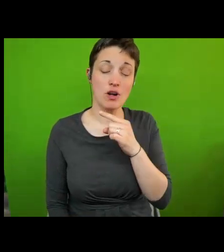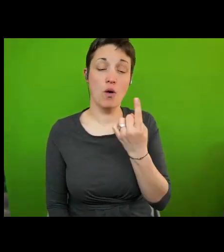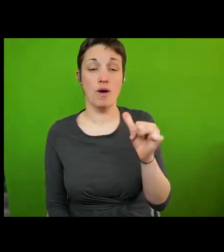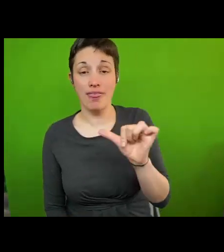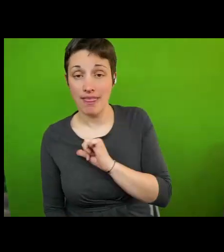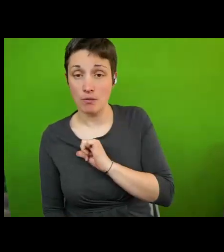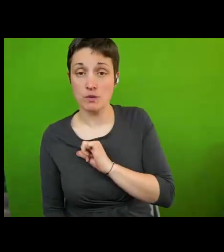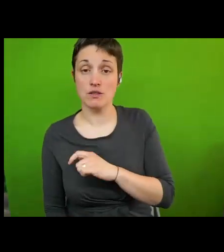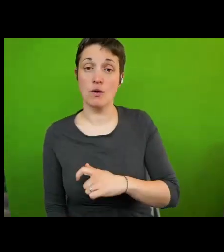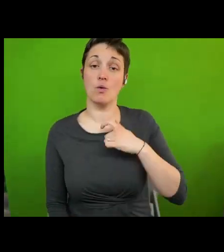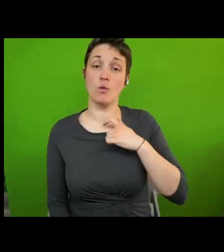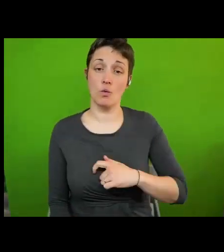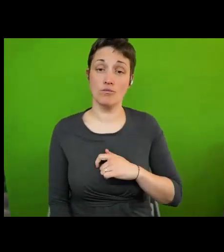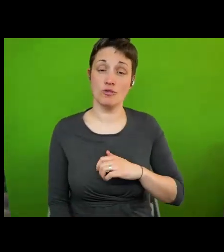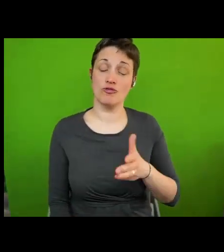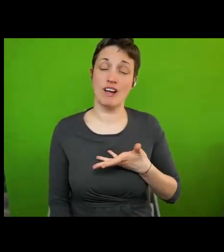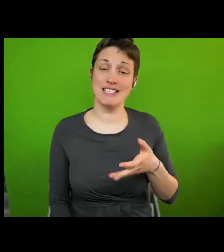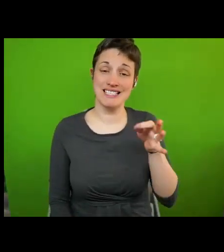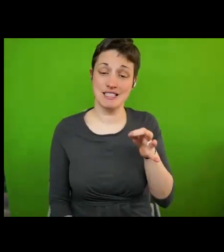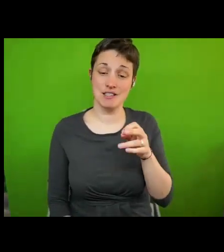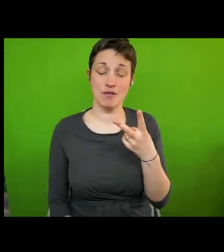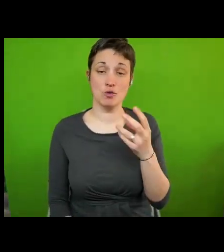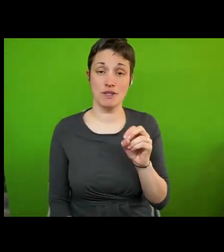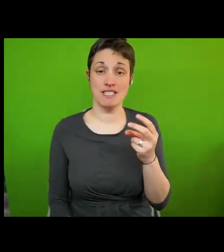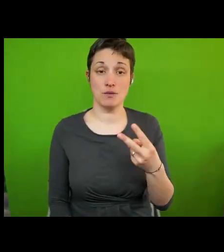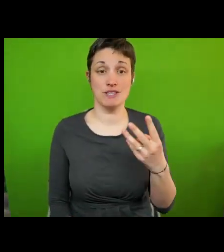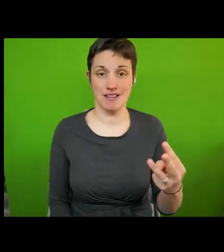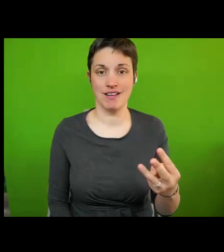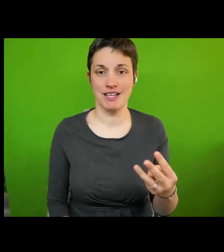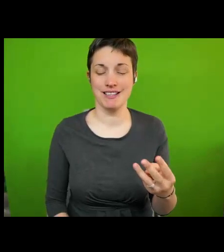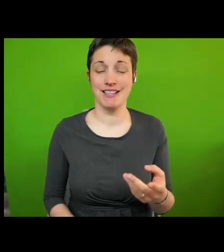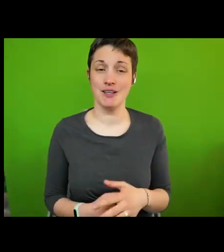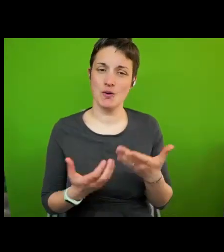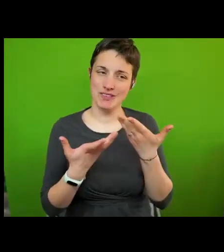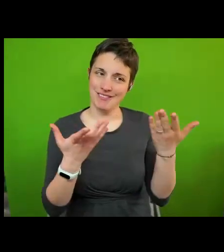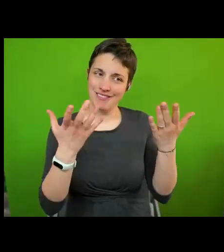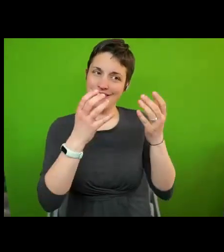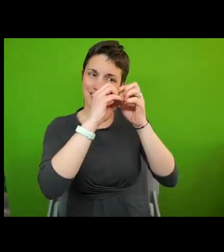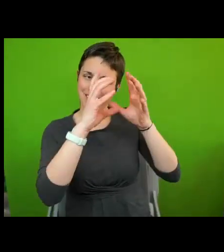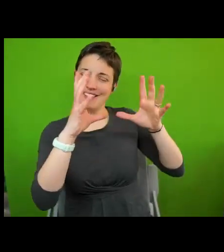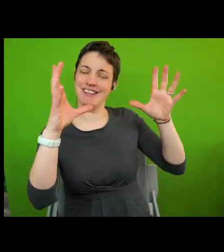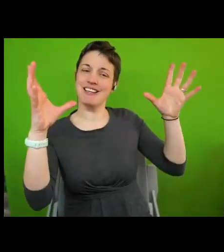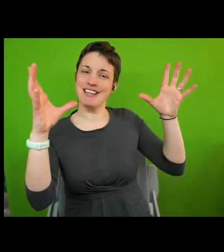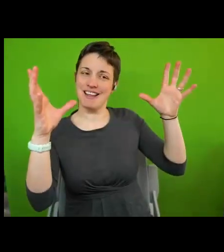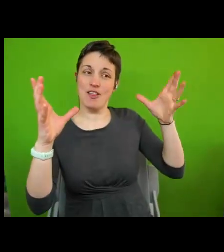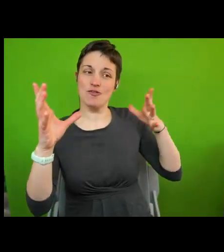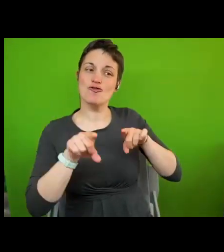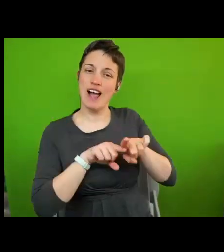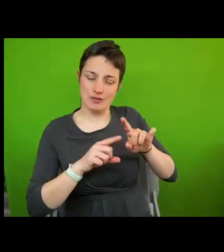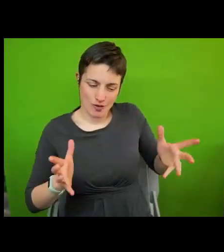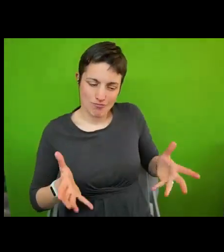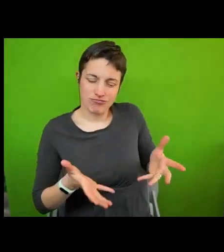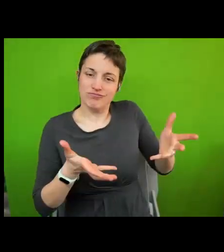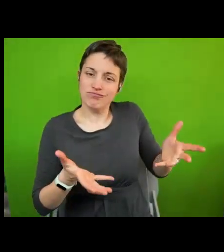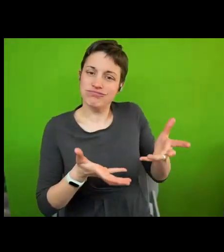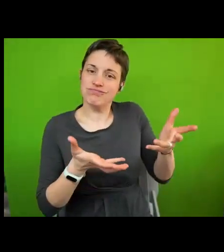rights cities by 2023 which gives you an idea and is meant to stimulate the growth of